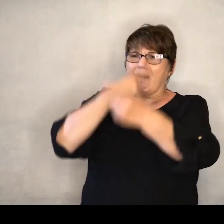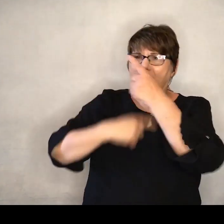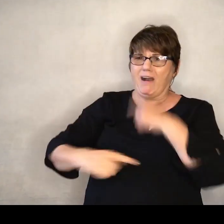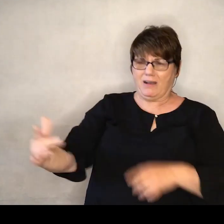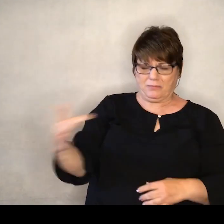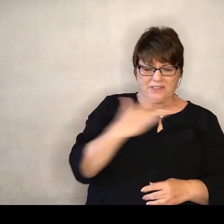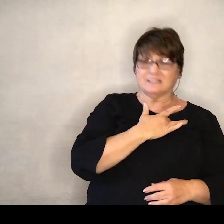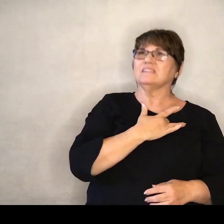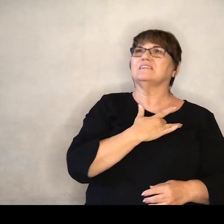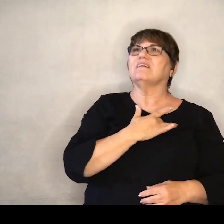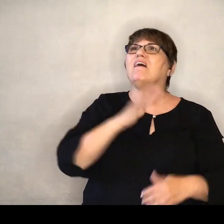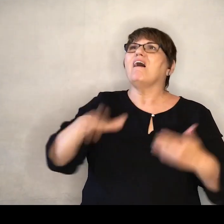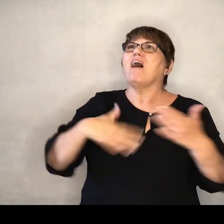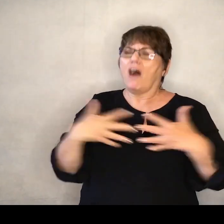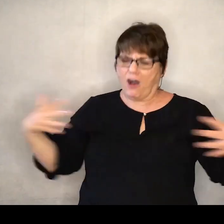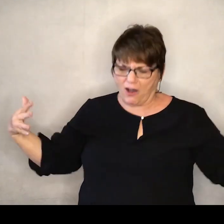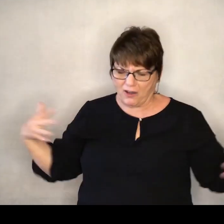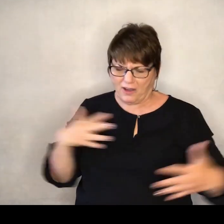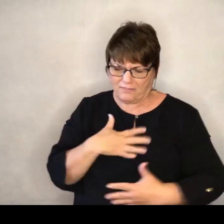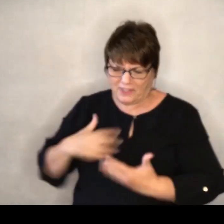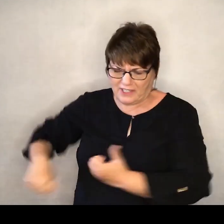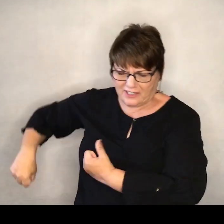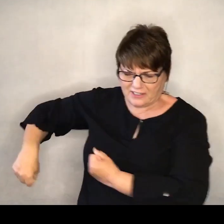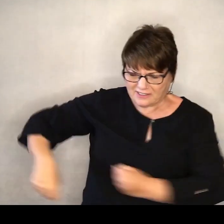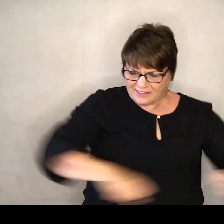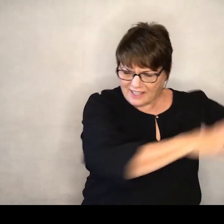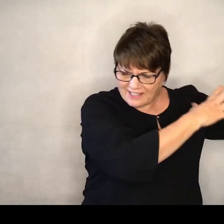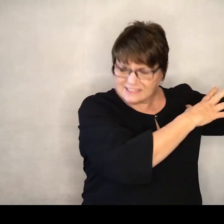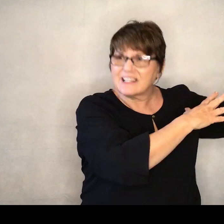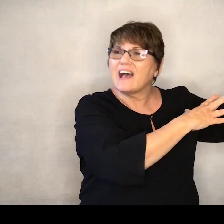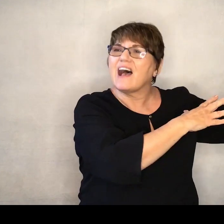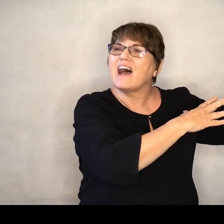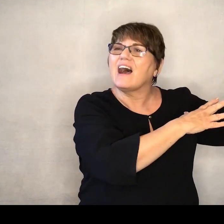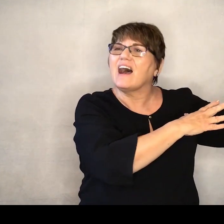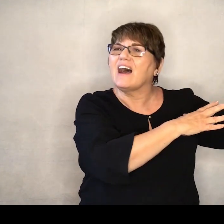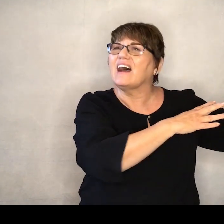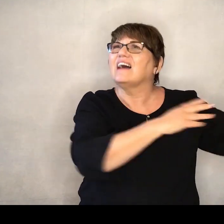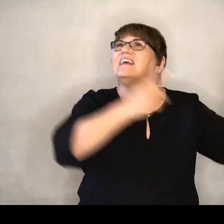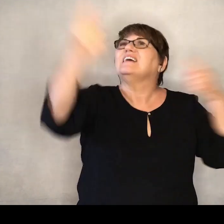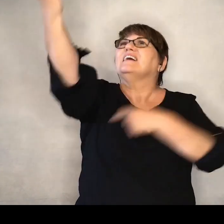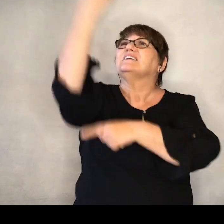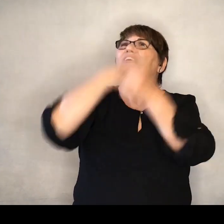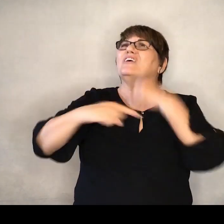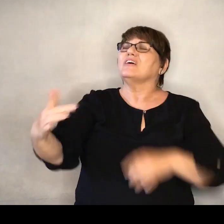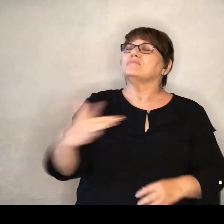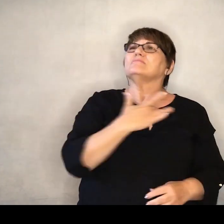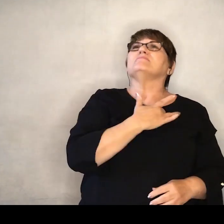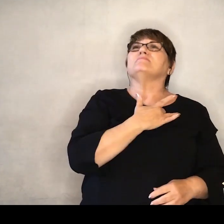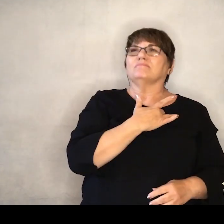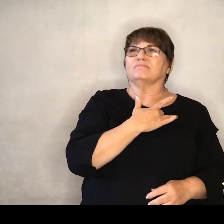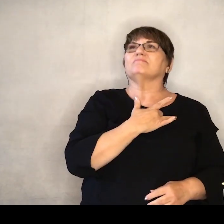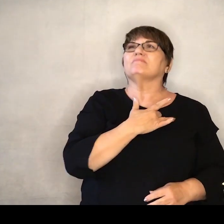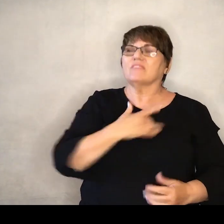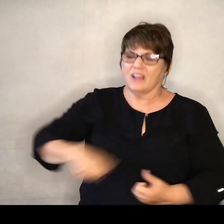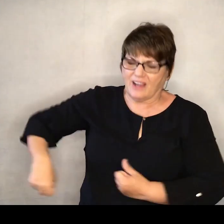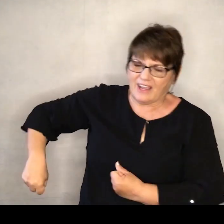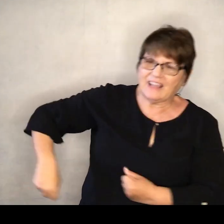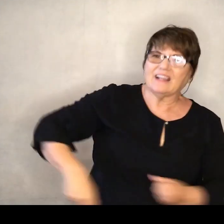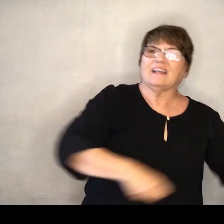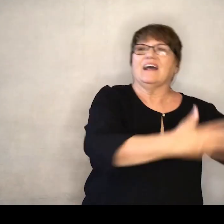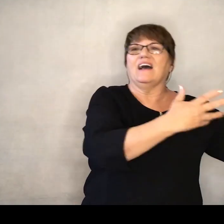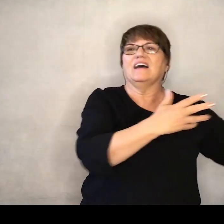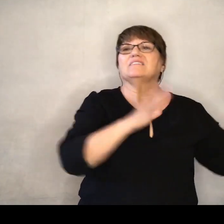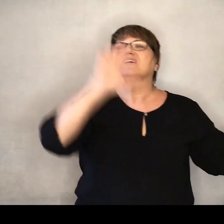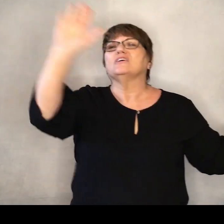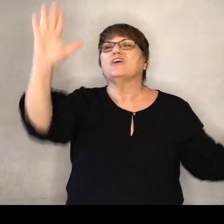fall, your